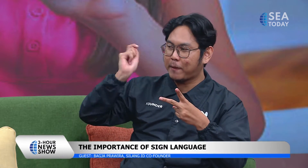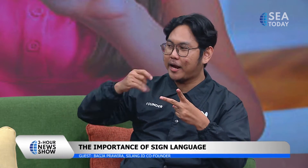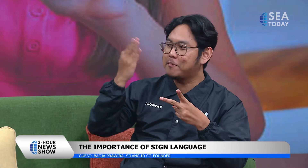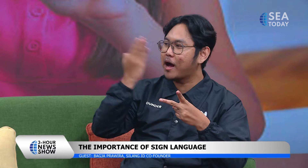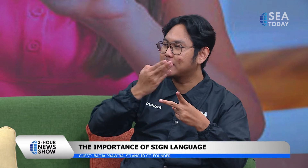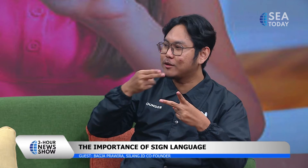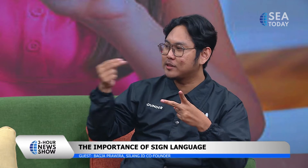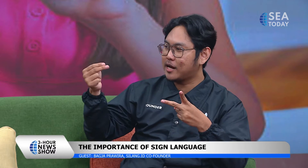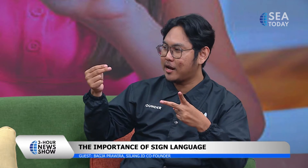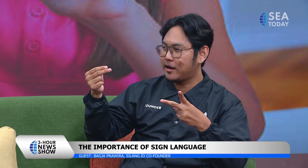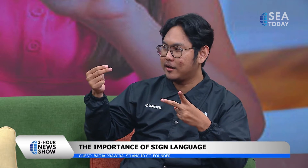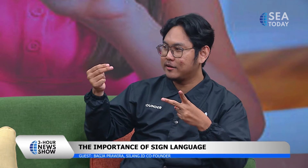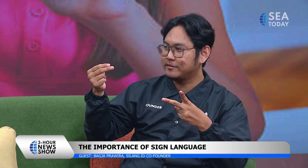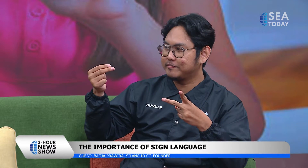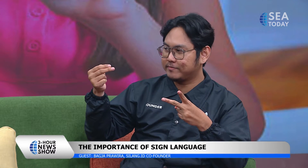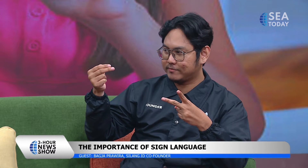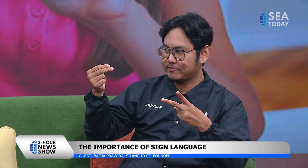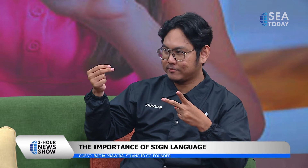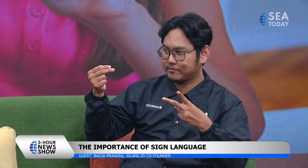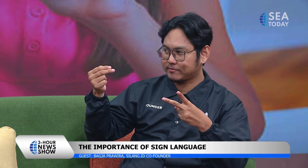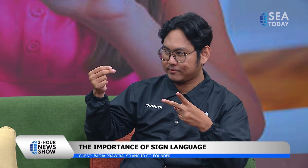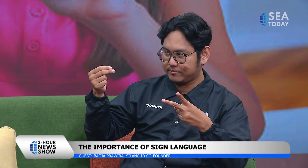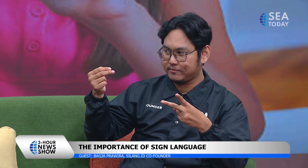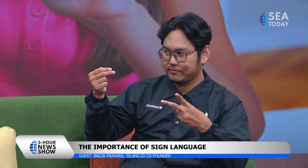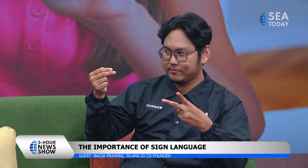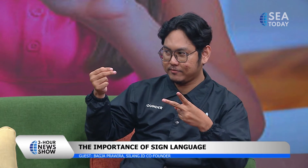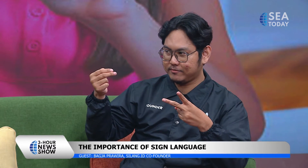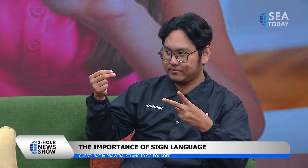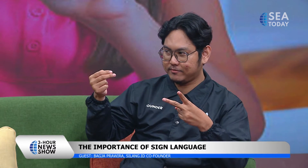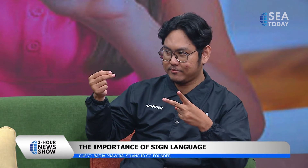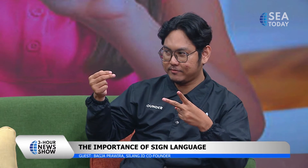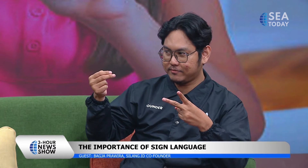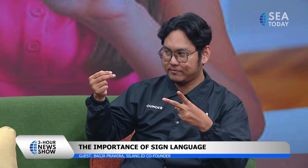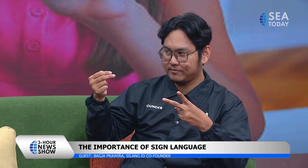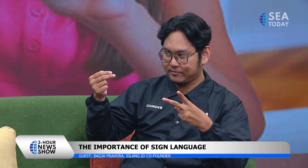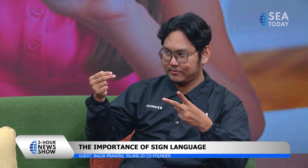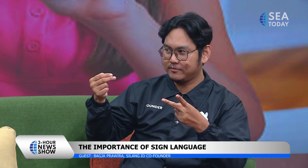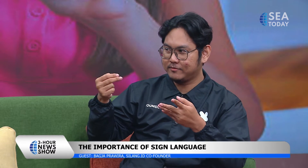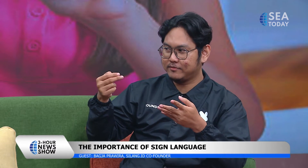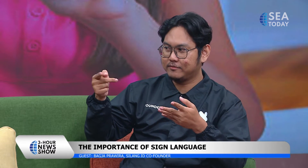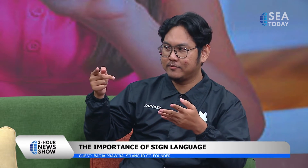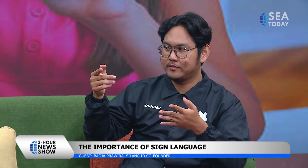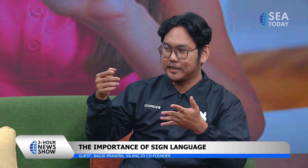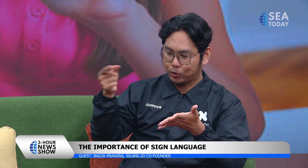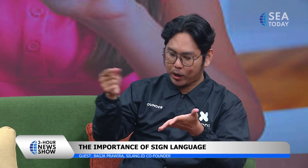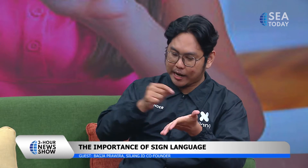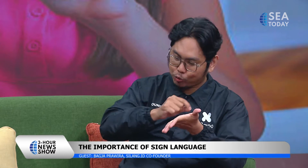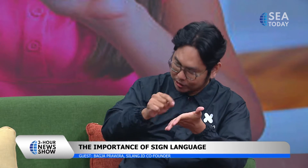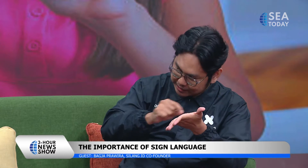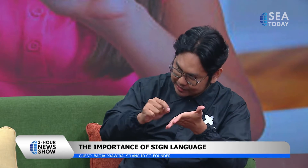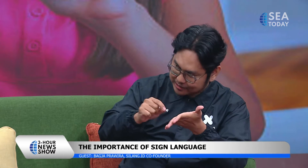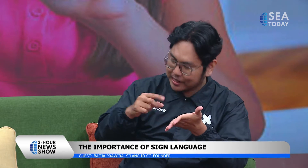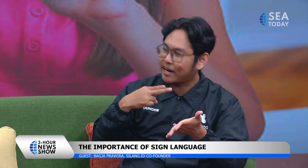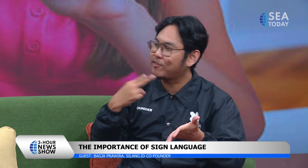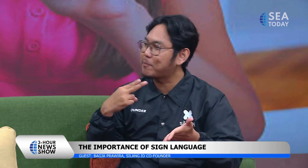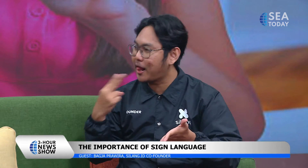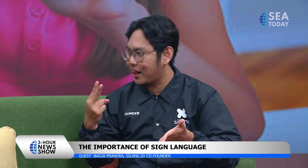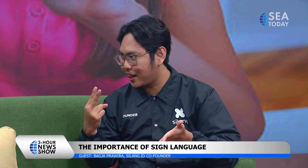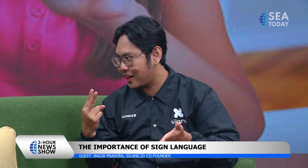was was the deaf people who could use indonesian language i see so so